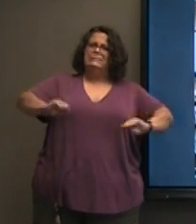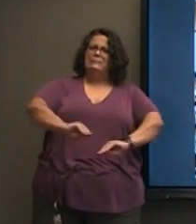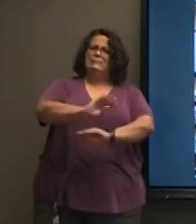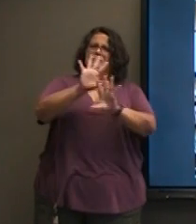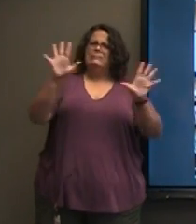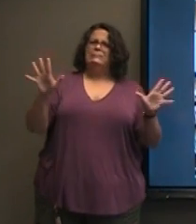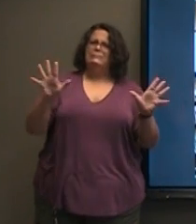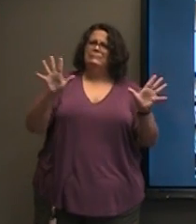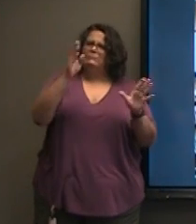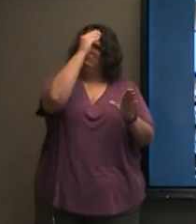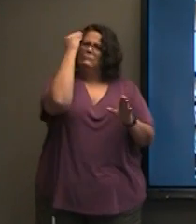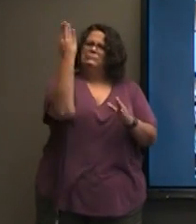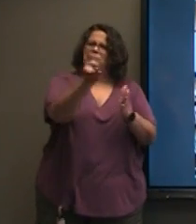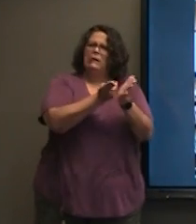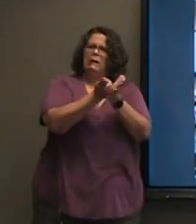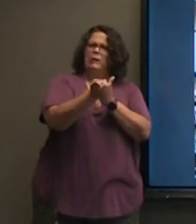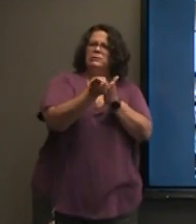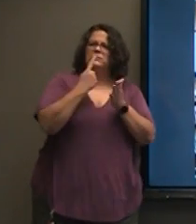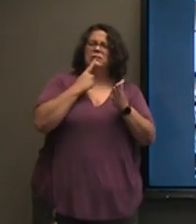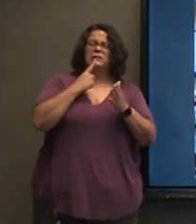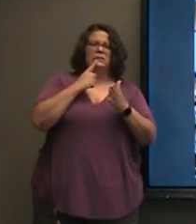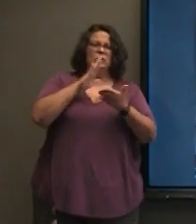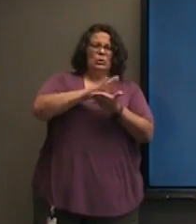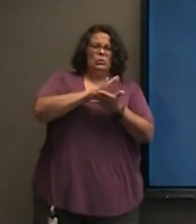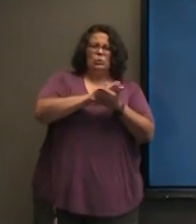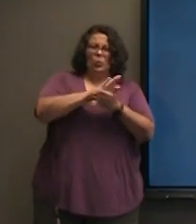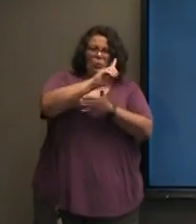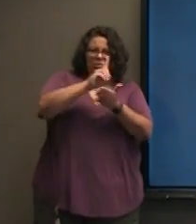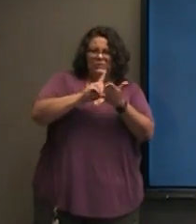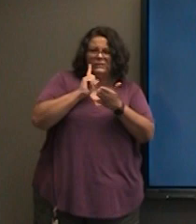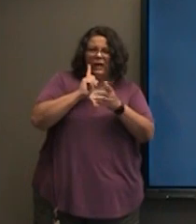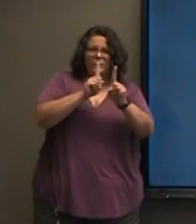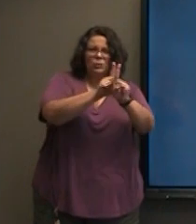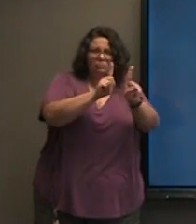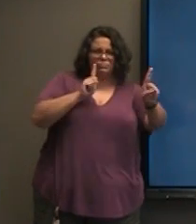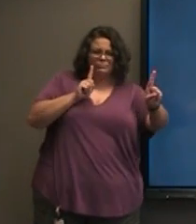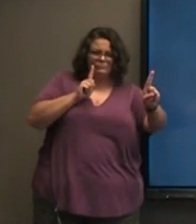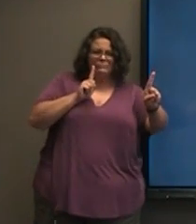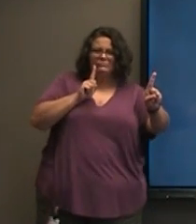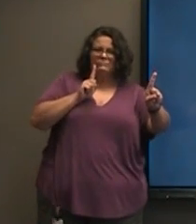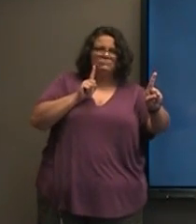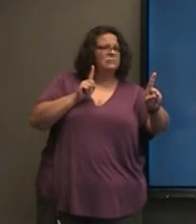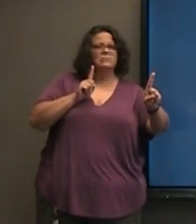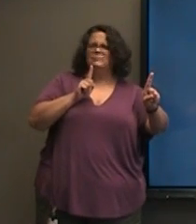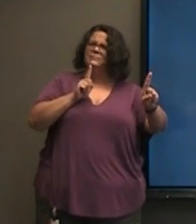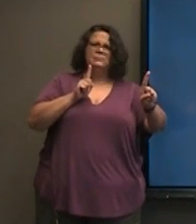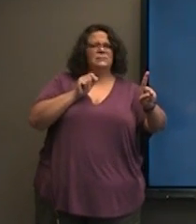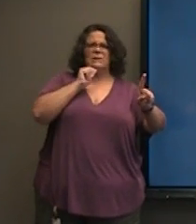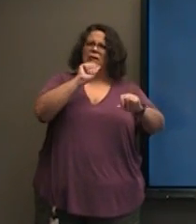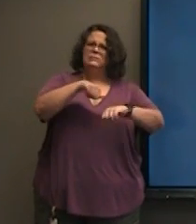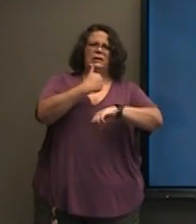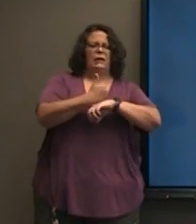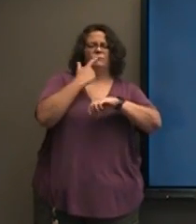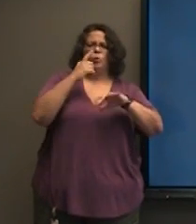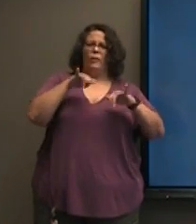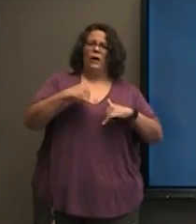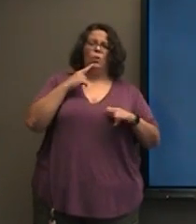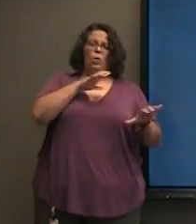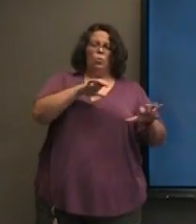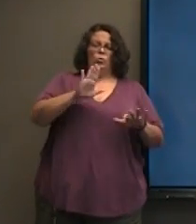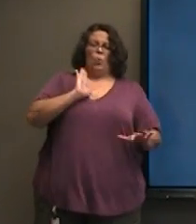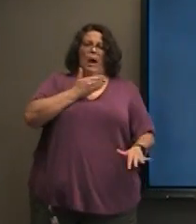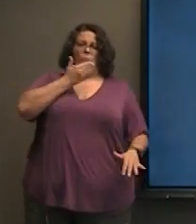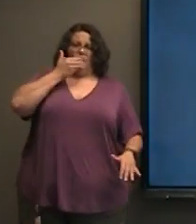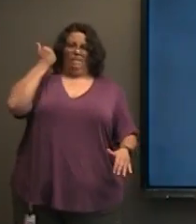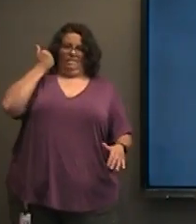and let you know that school facilities were not designed to be physically and socially distanced with our students. So we're going to do our best once the school year